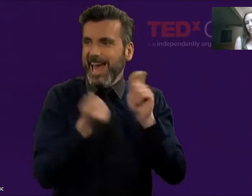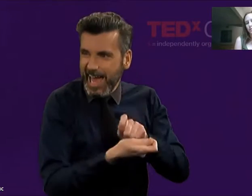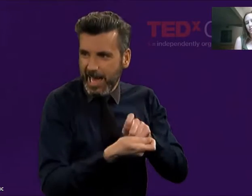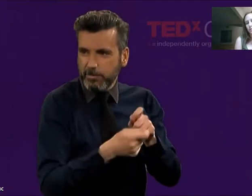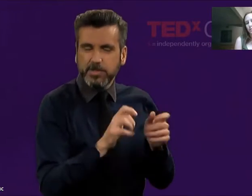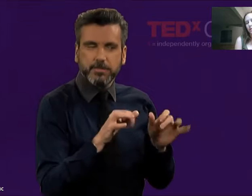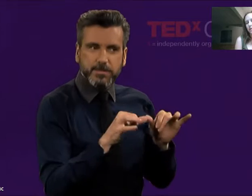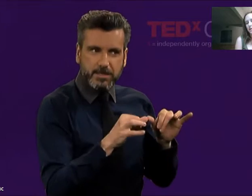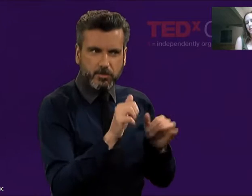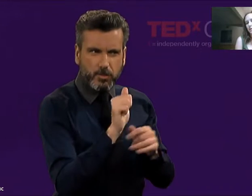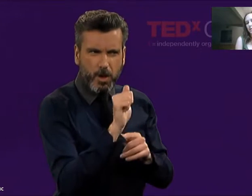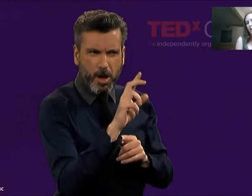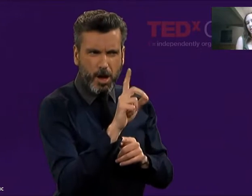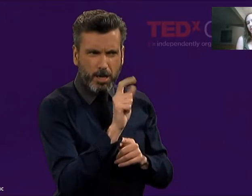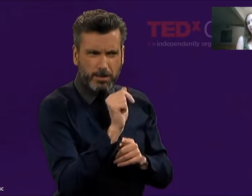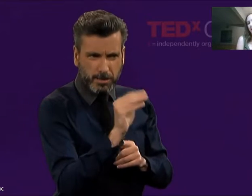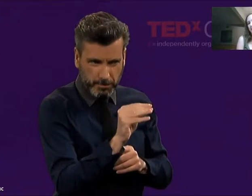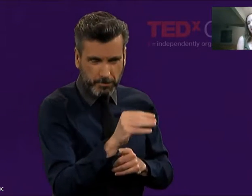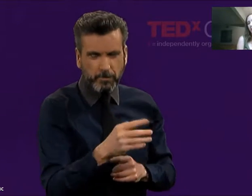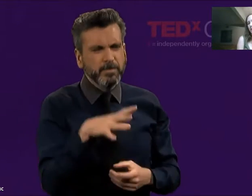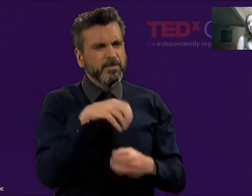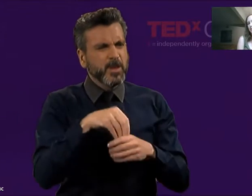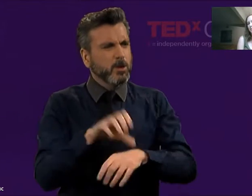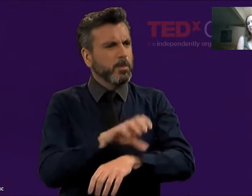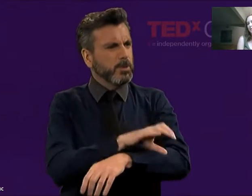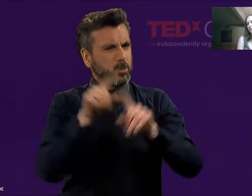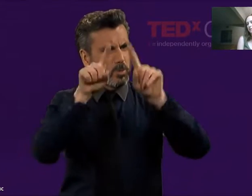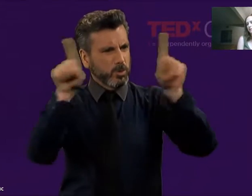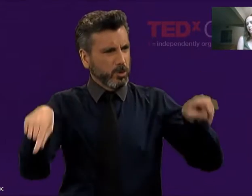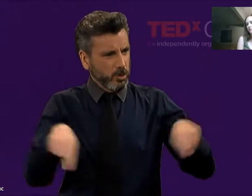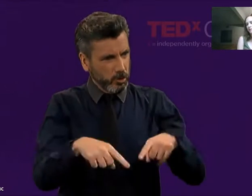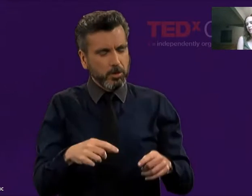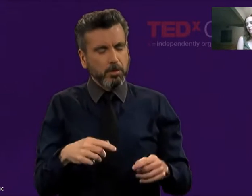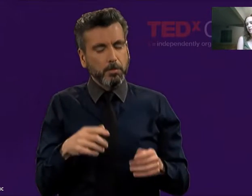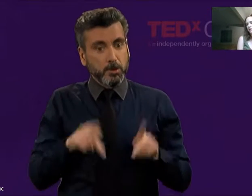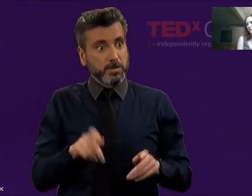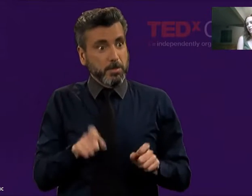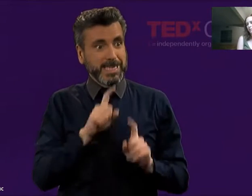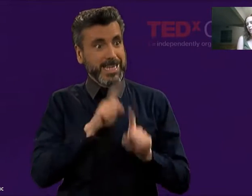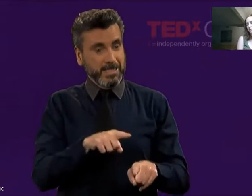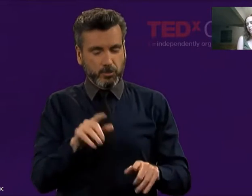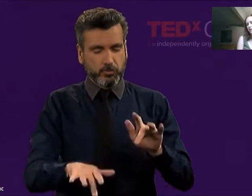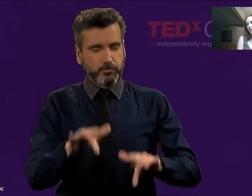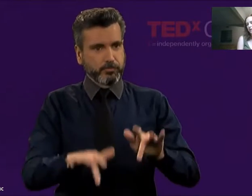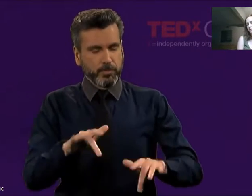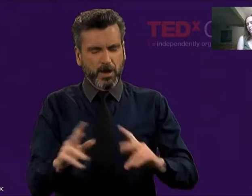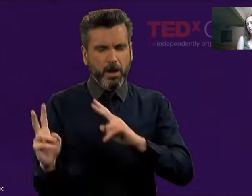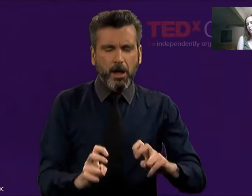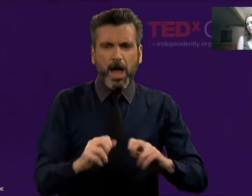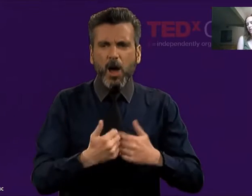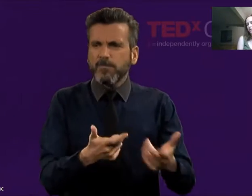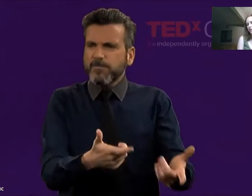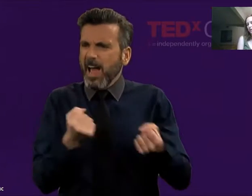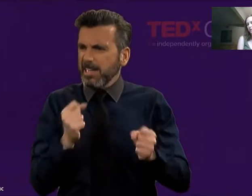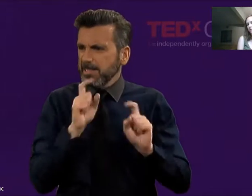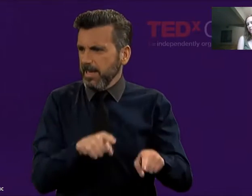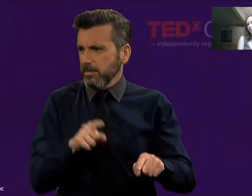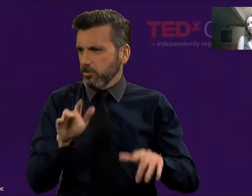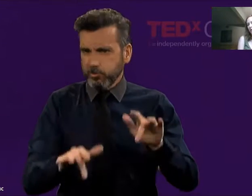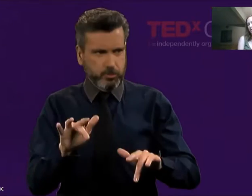We looked at social constructs like racism and sexism and models that they have for measuring how